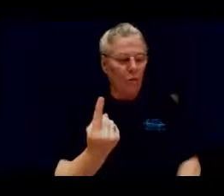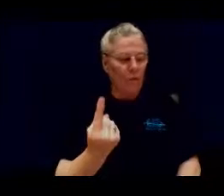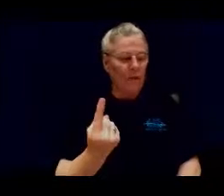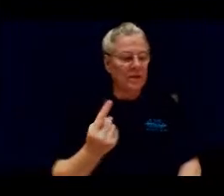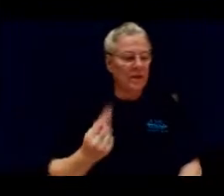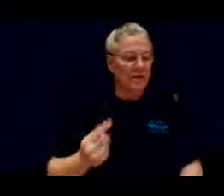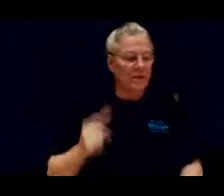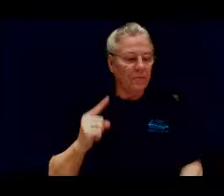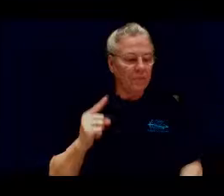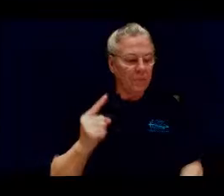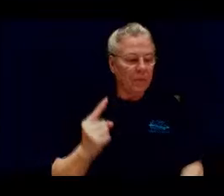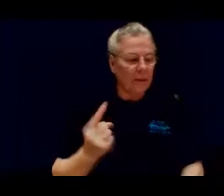by itself